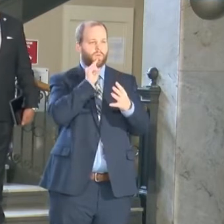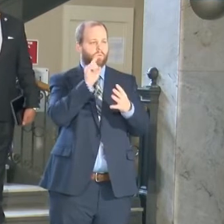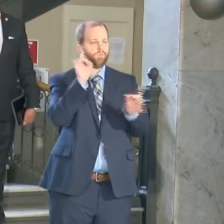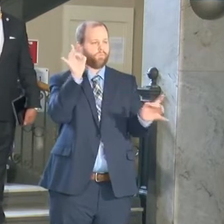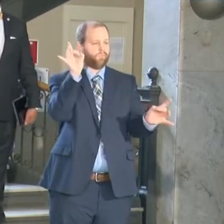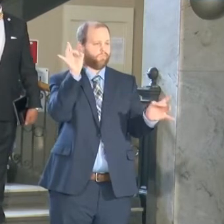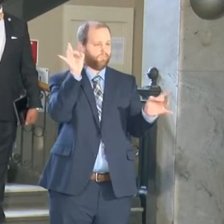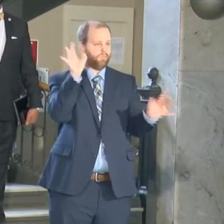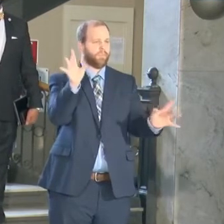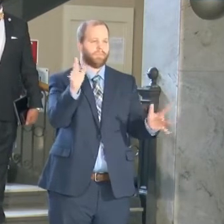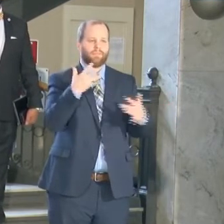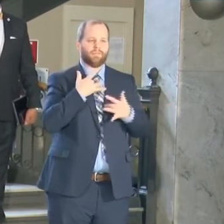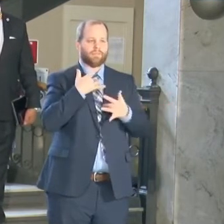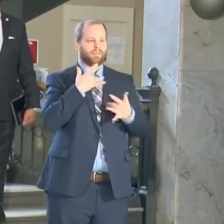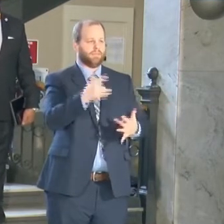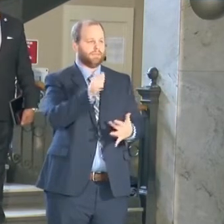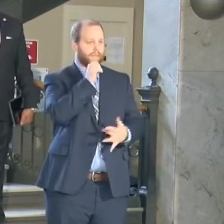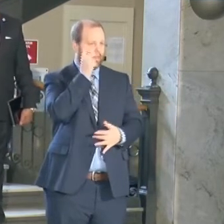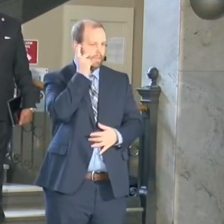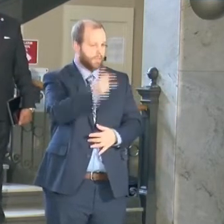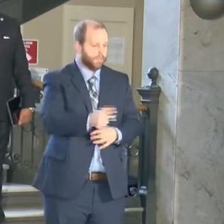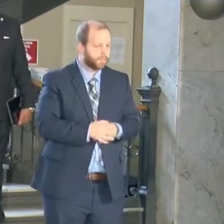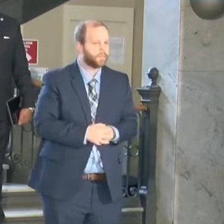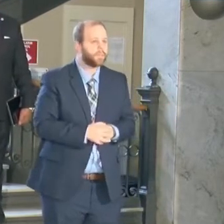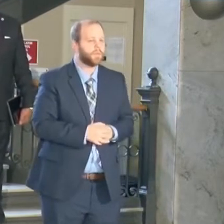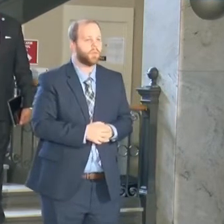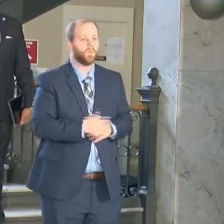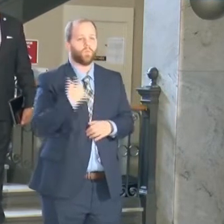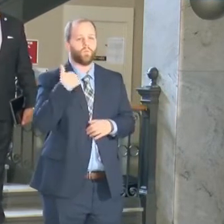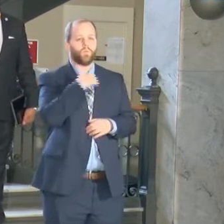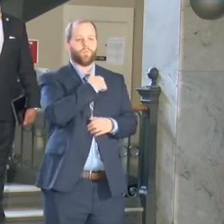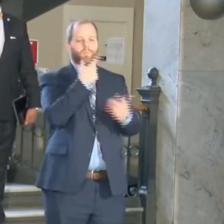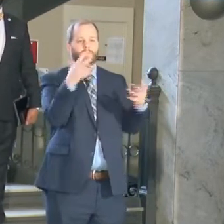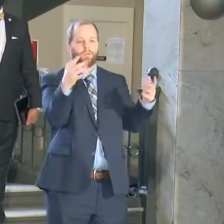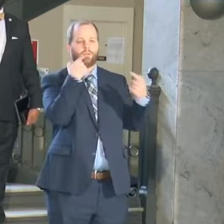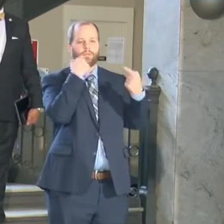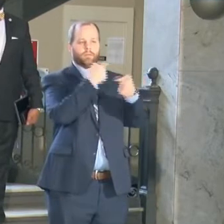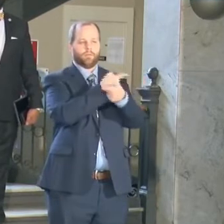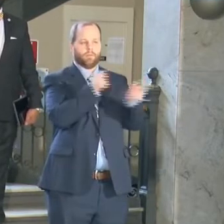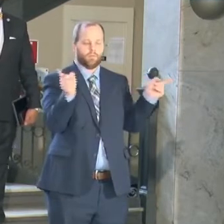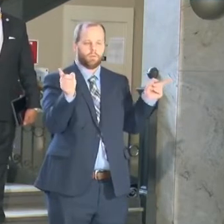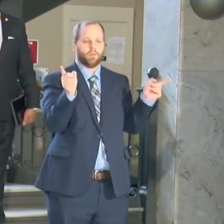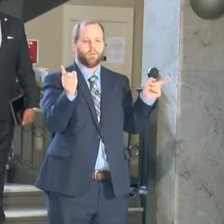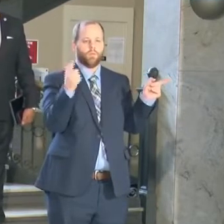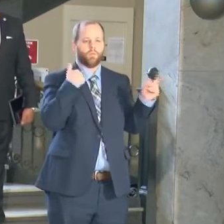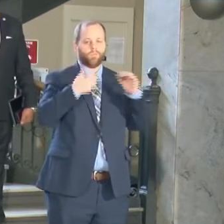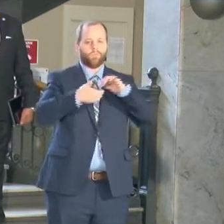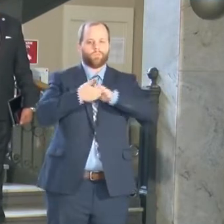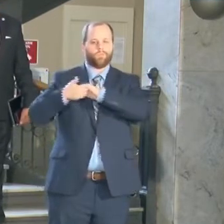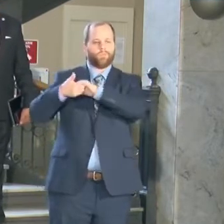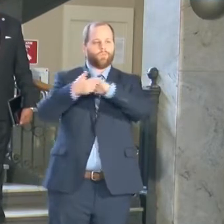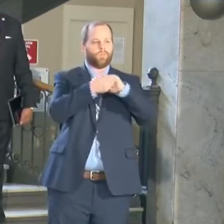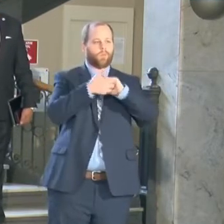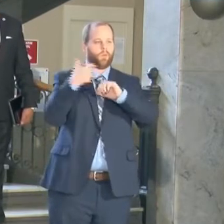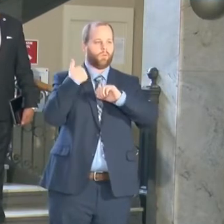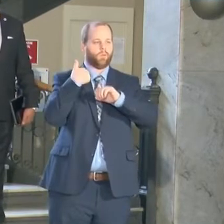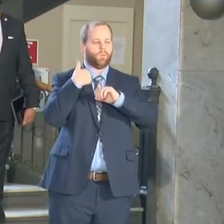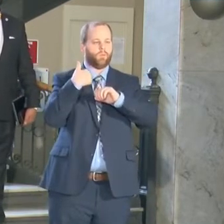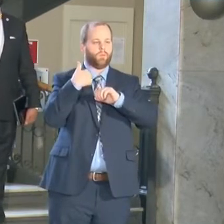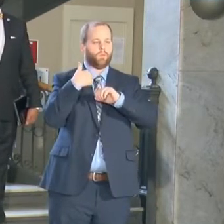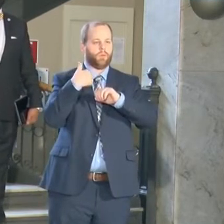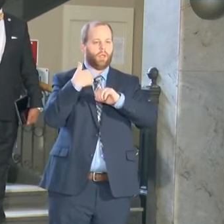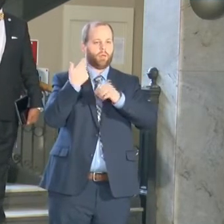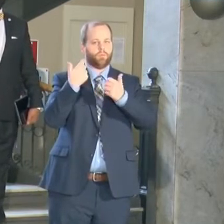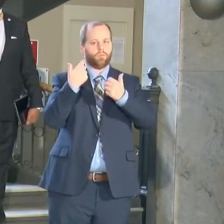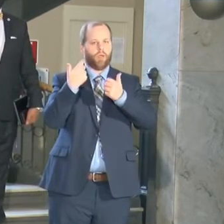don't normally see. We've already shared that we've been working with our federal partners. We've been taking violent criminals off, but we also understand